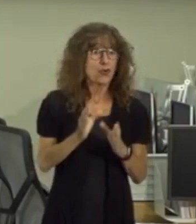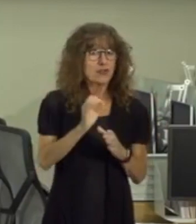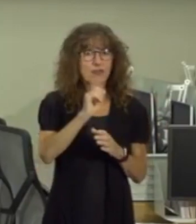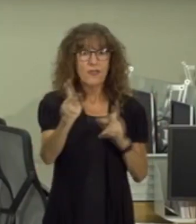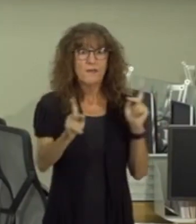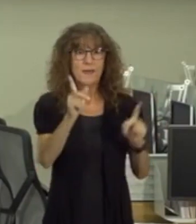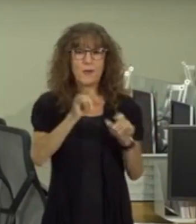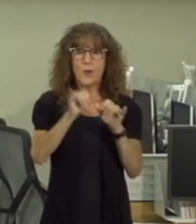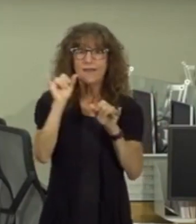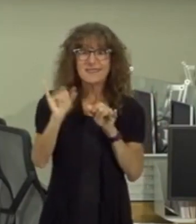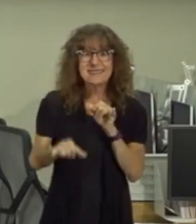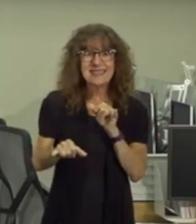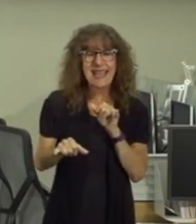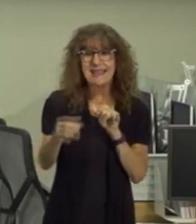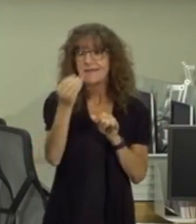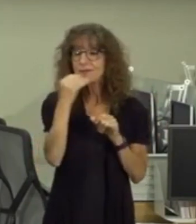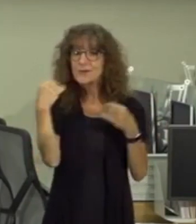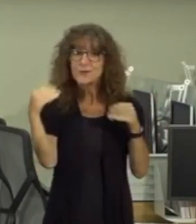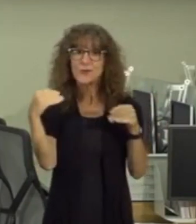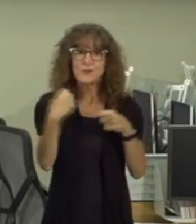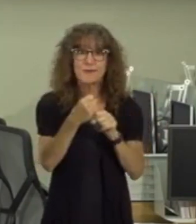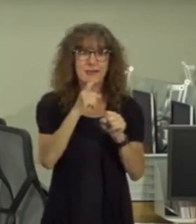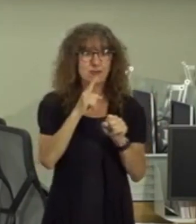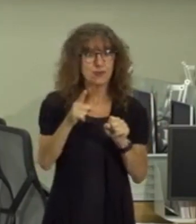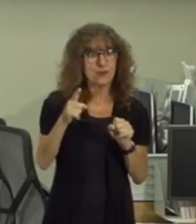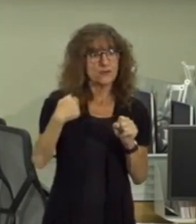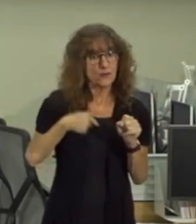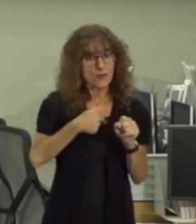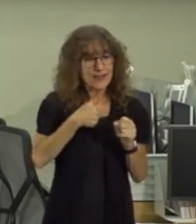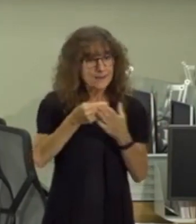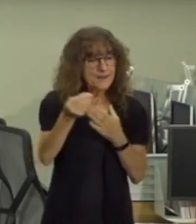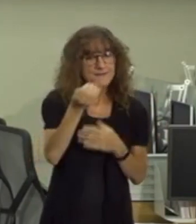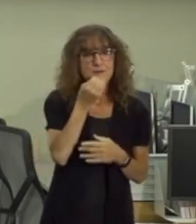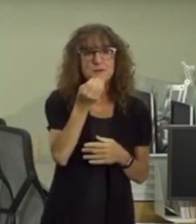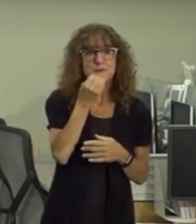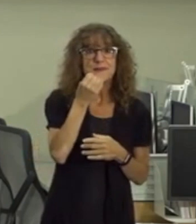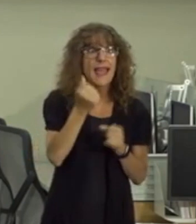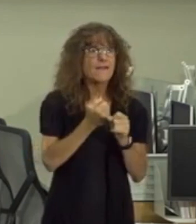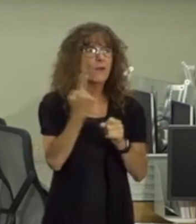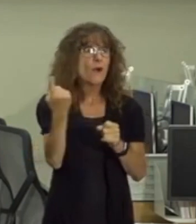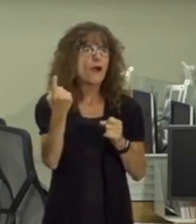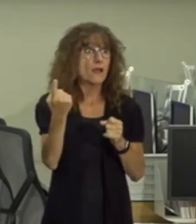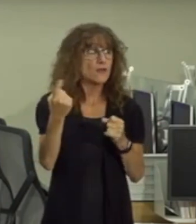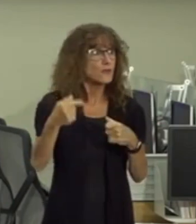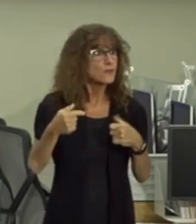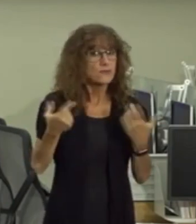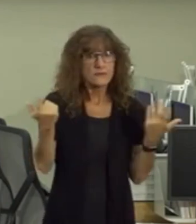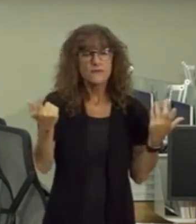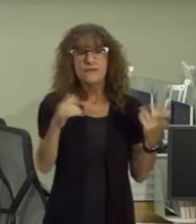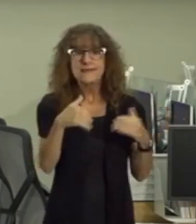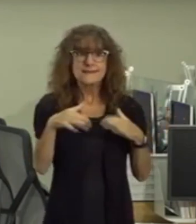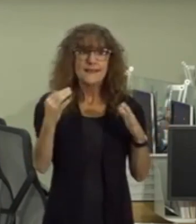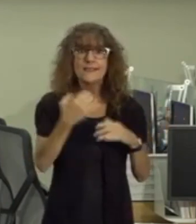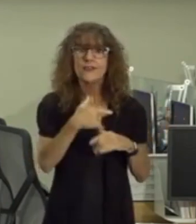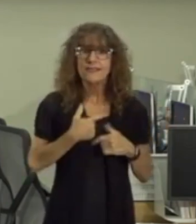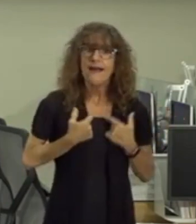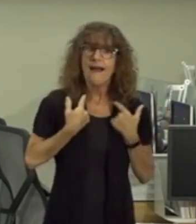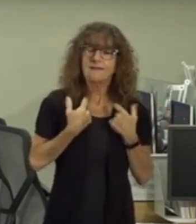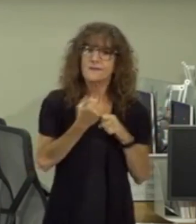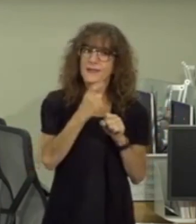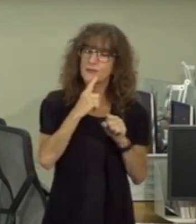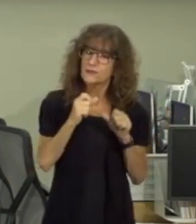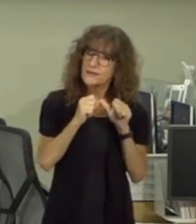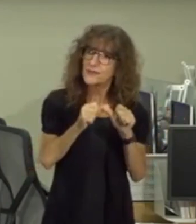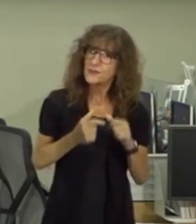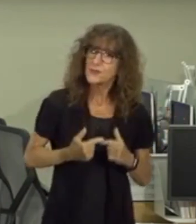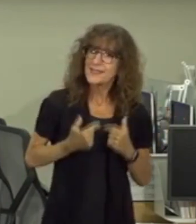those who stayed in those grocery stores to make sure that we could be fed and everyone else who put their lives on the line to make sure that we could continue to live